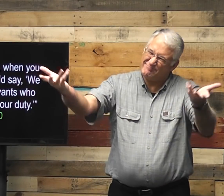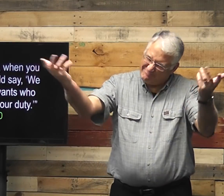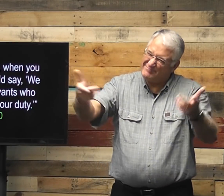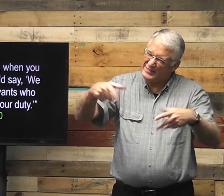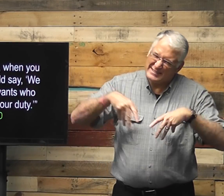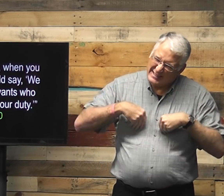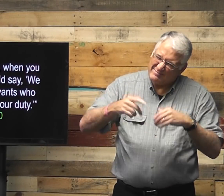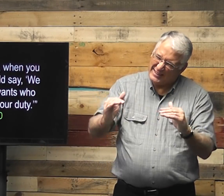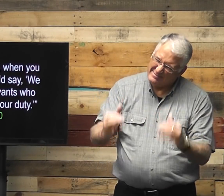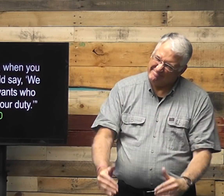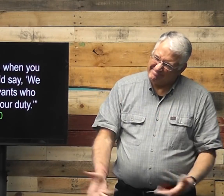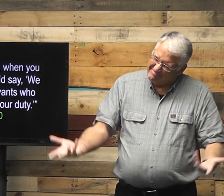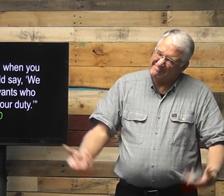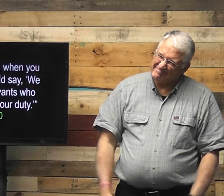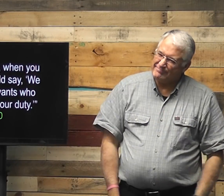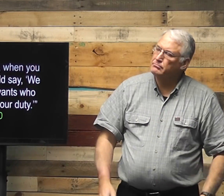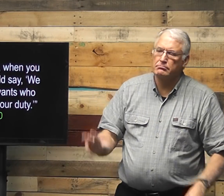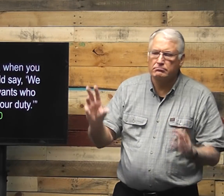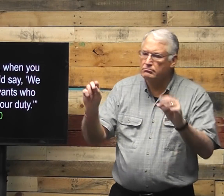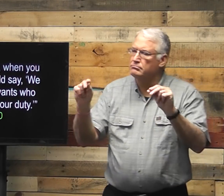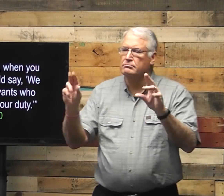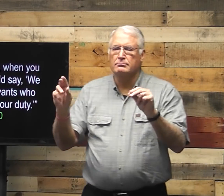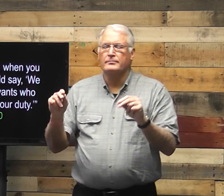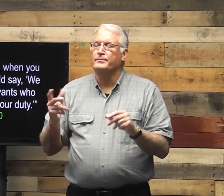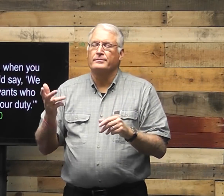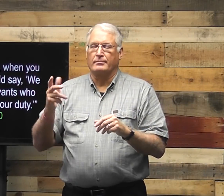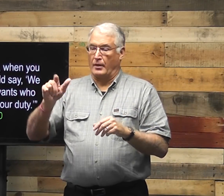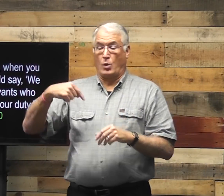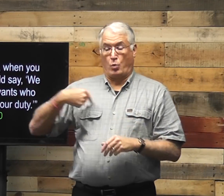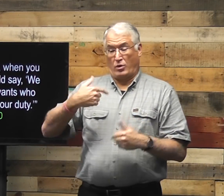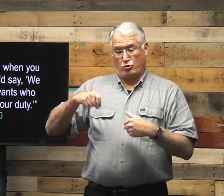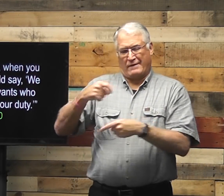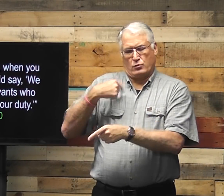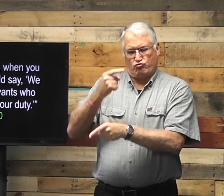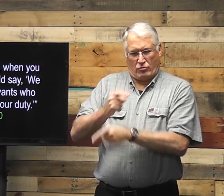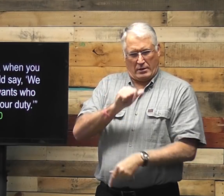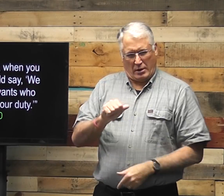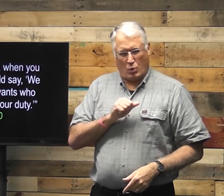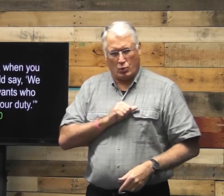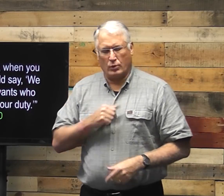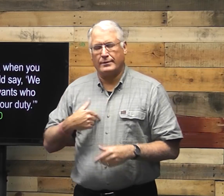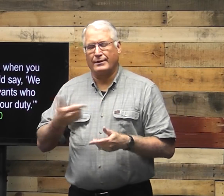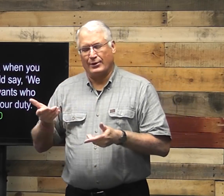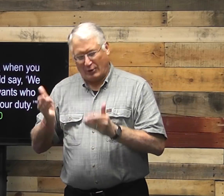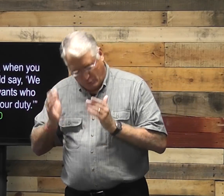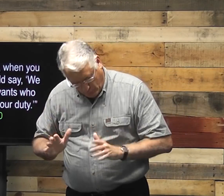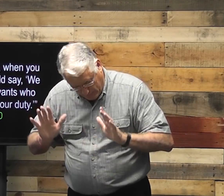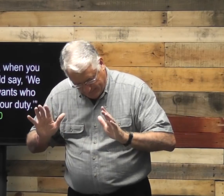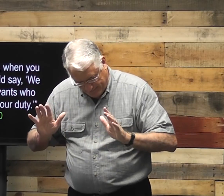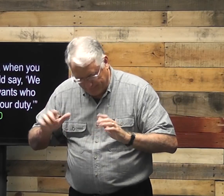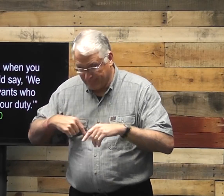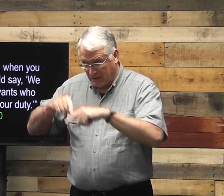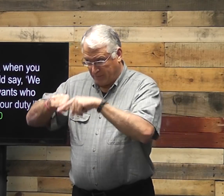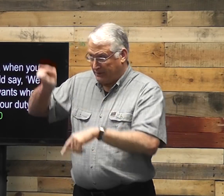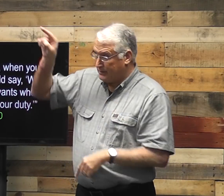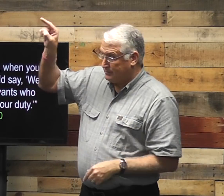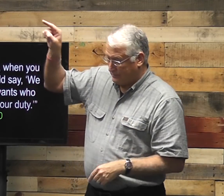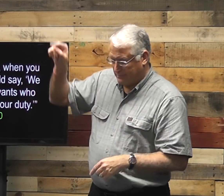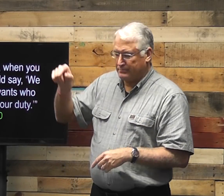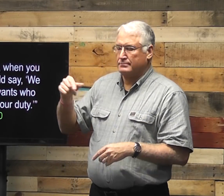-esteem, you know. Not at all. We should have the right attitude of being a